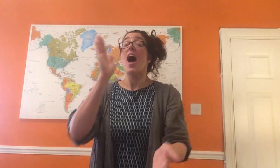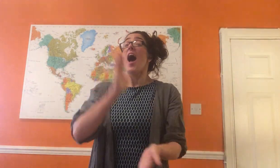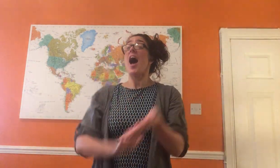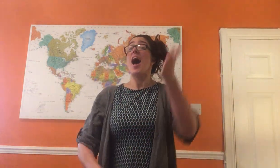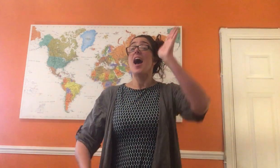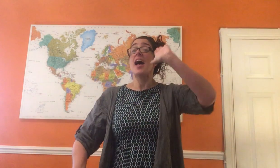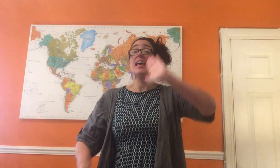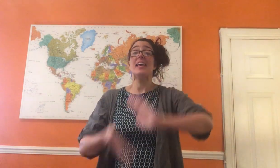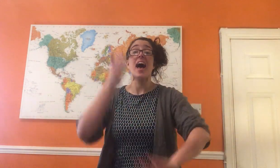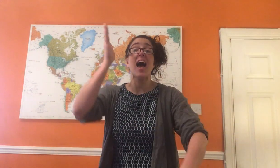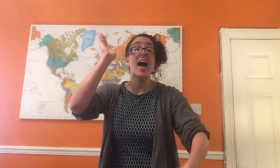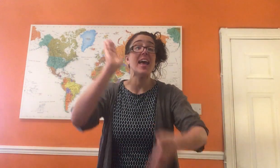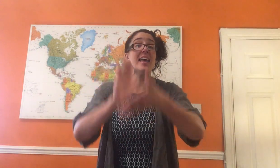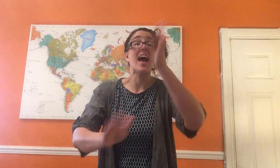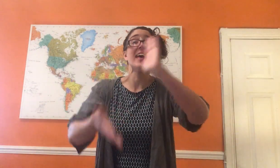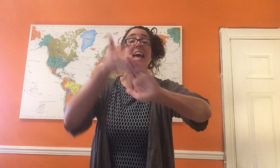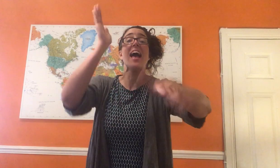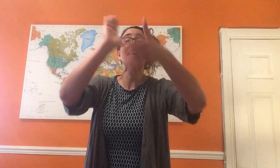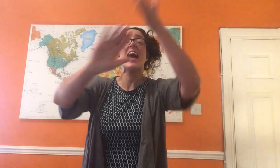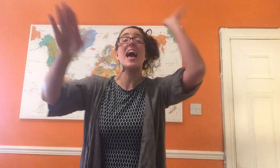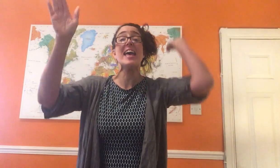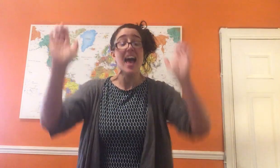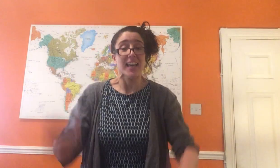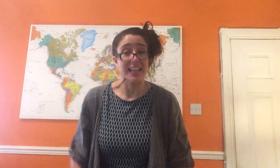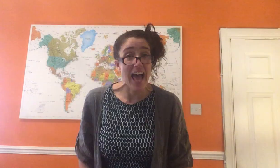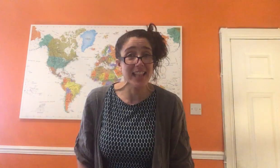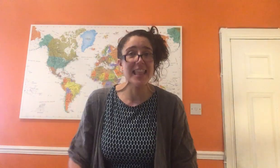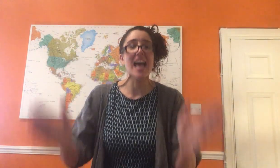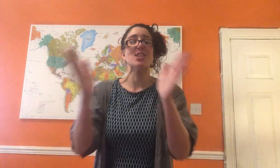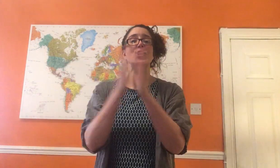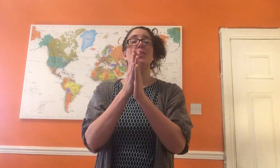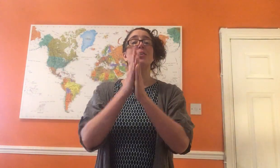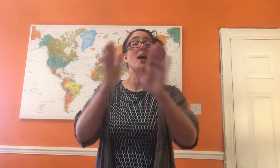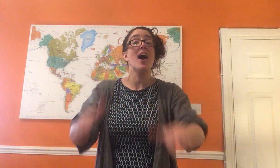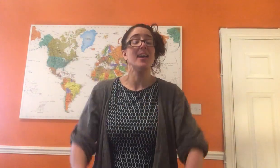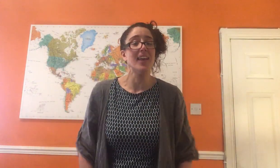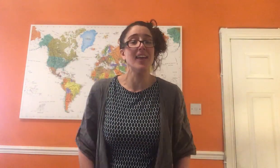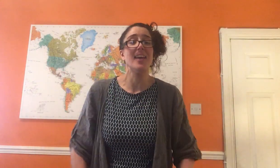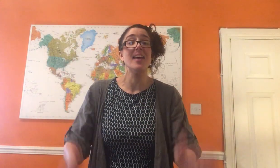Aye, aye, aye, aye, aye, glad that you are here.